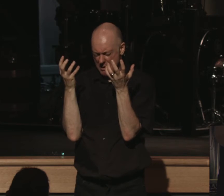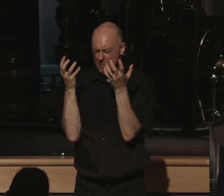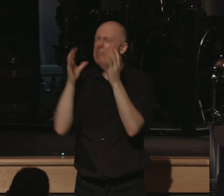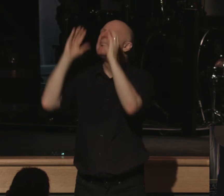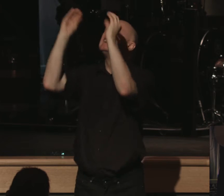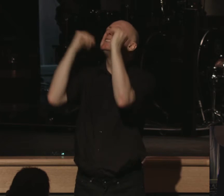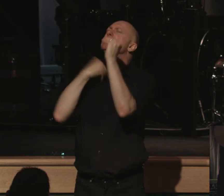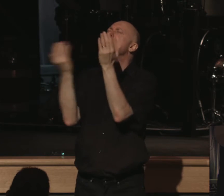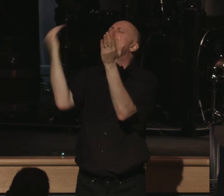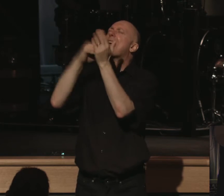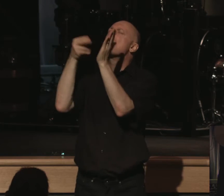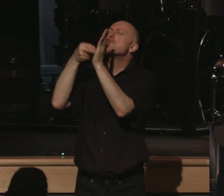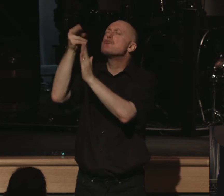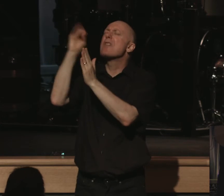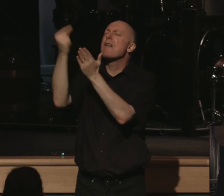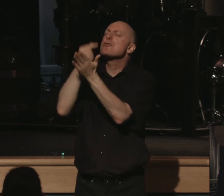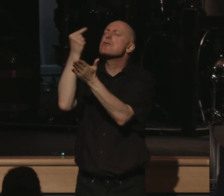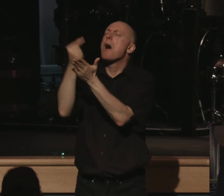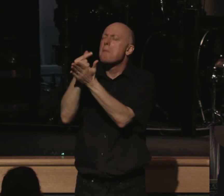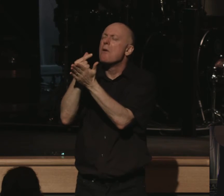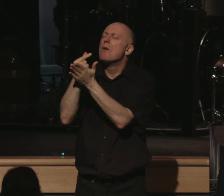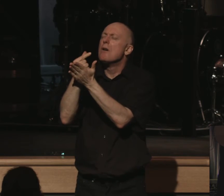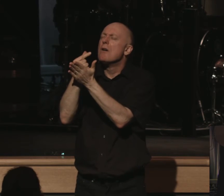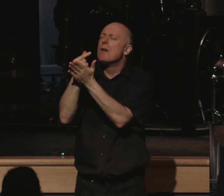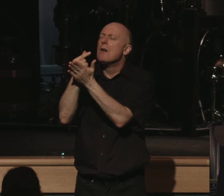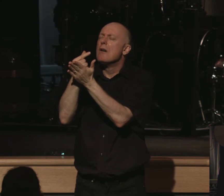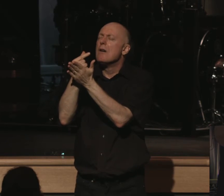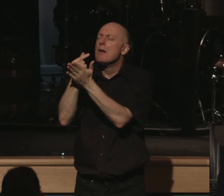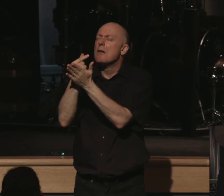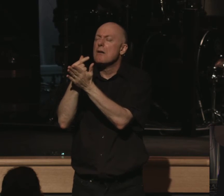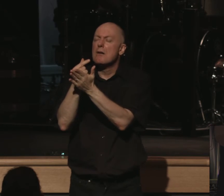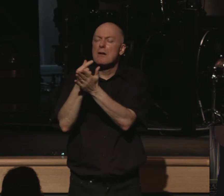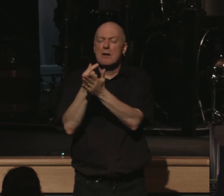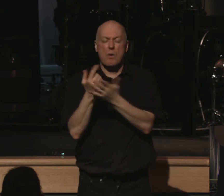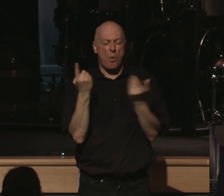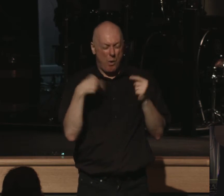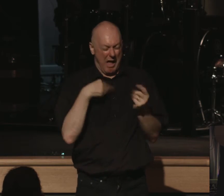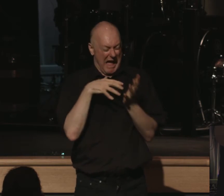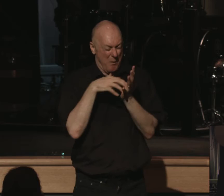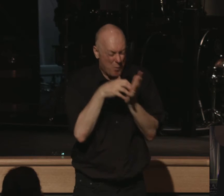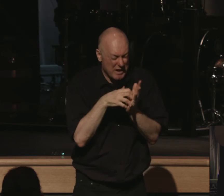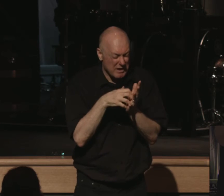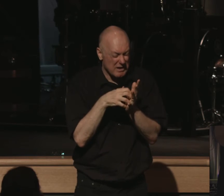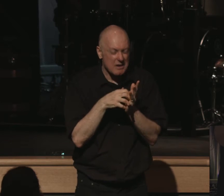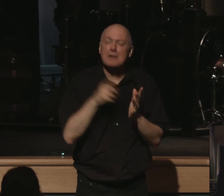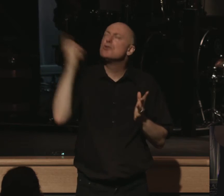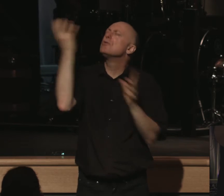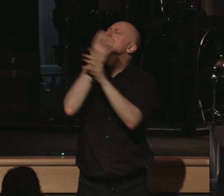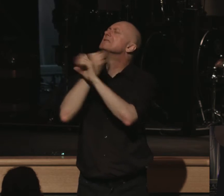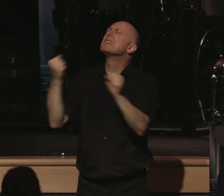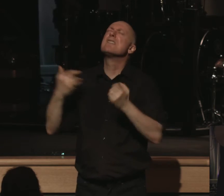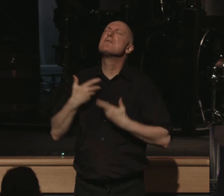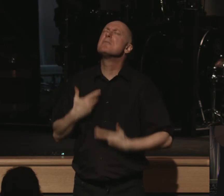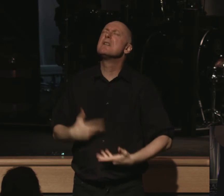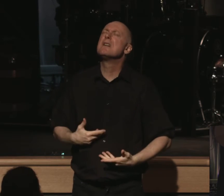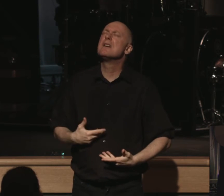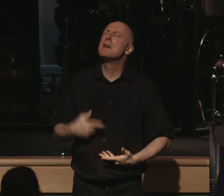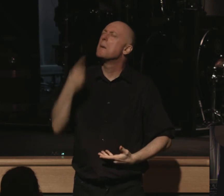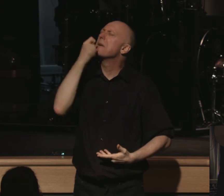Teach to me again the truths of the gospel that when I was weakest, you saved me. Because of your great